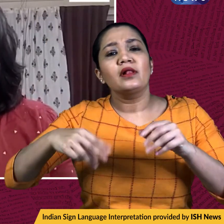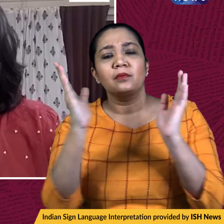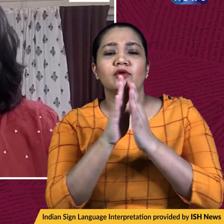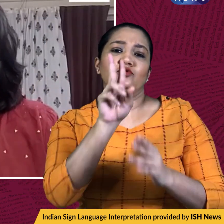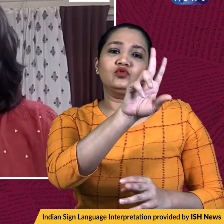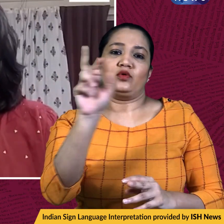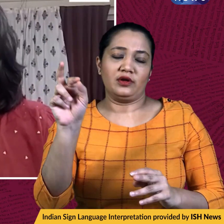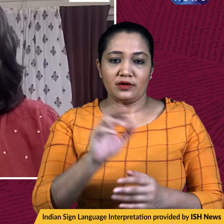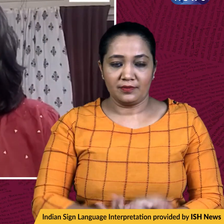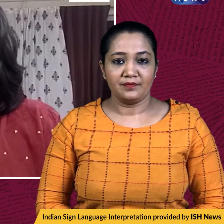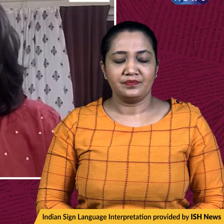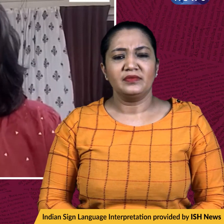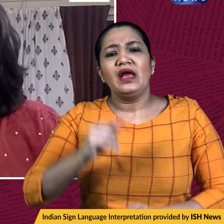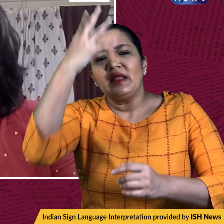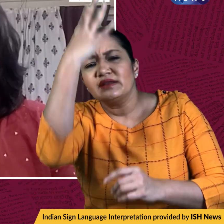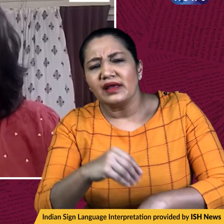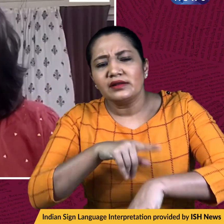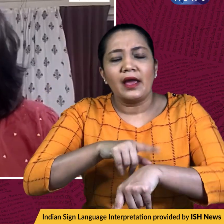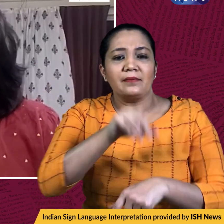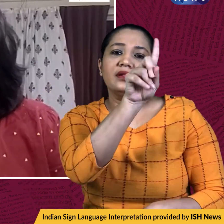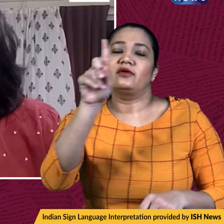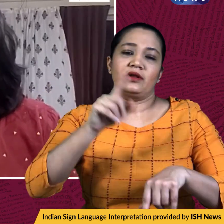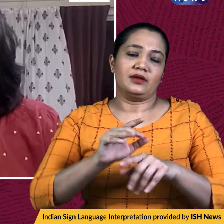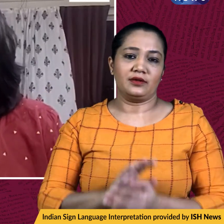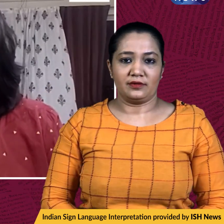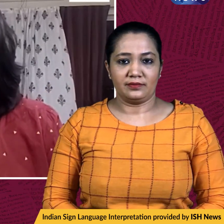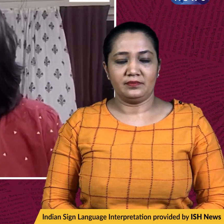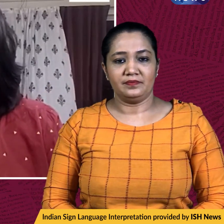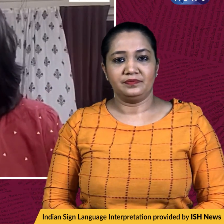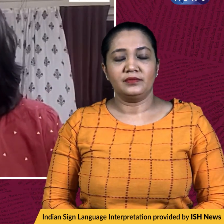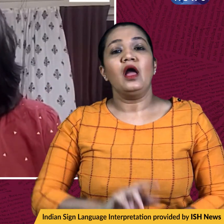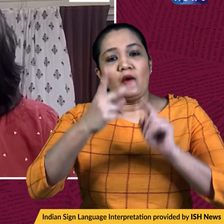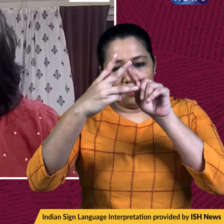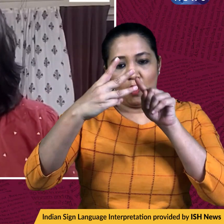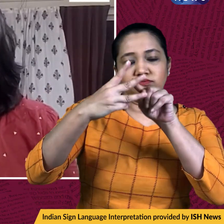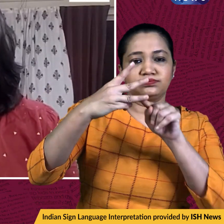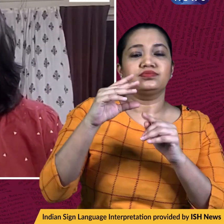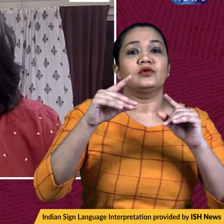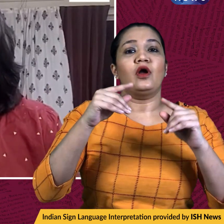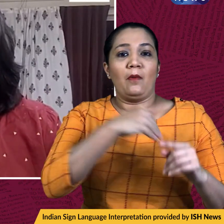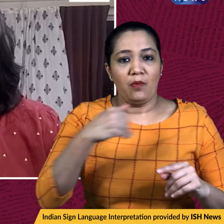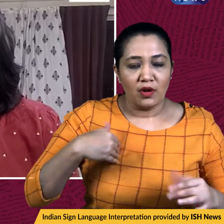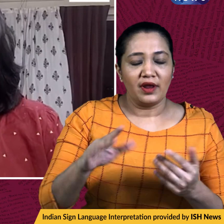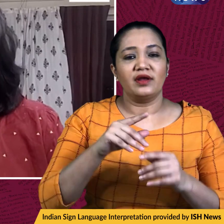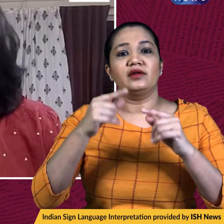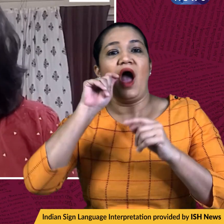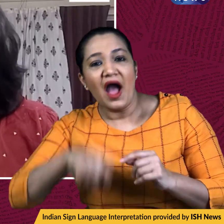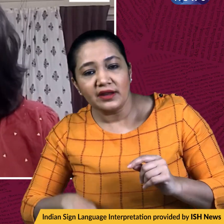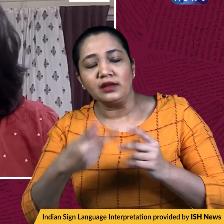returning from Ukraine at about 11 p.m. Now, two more planes will return from Poland and Hungary by early morning